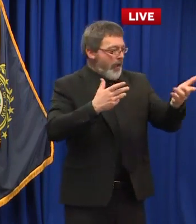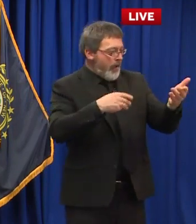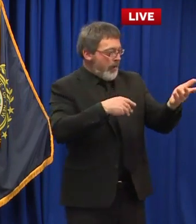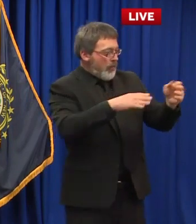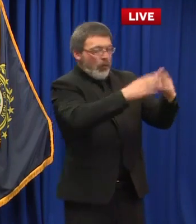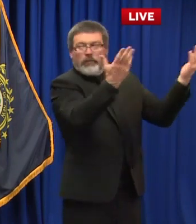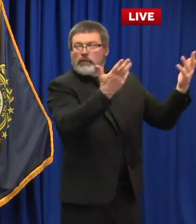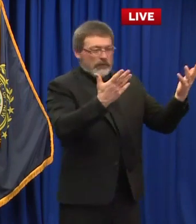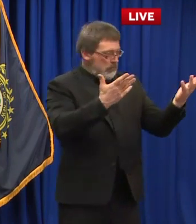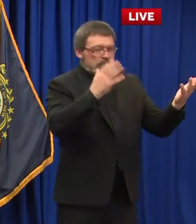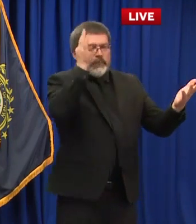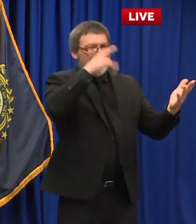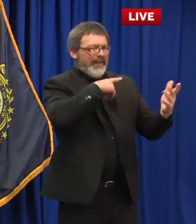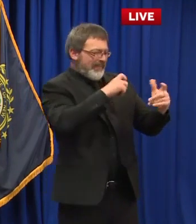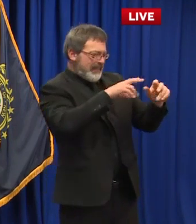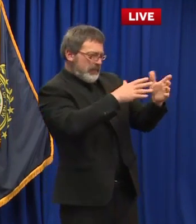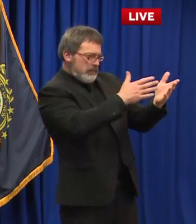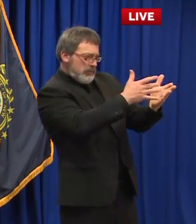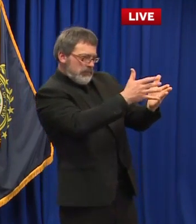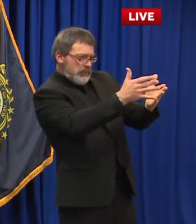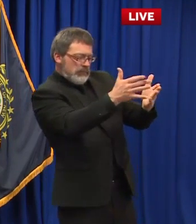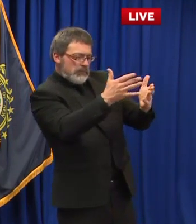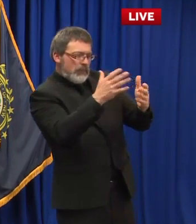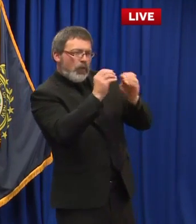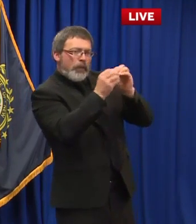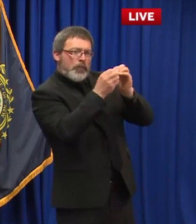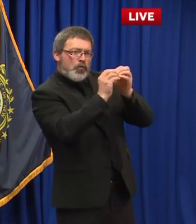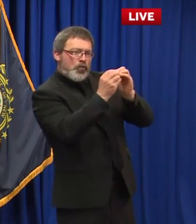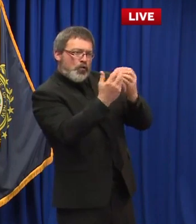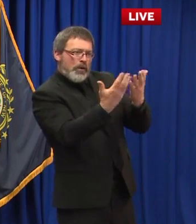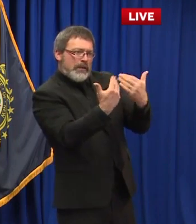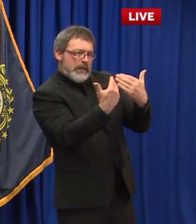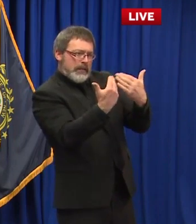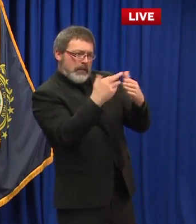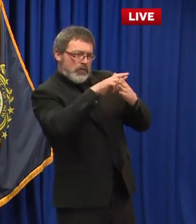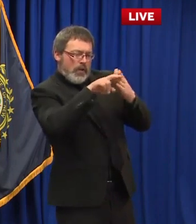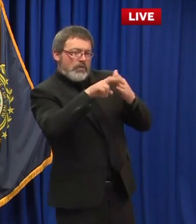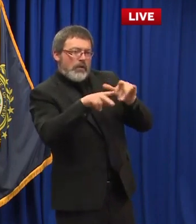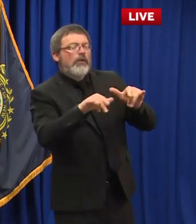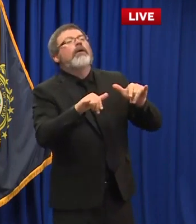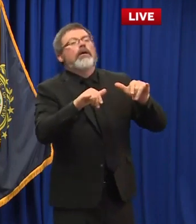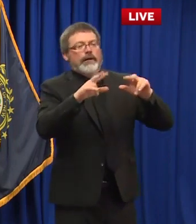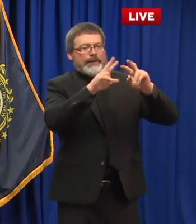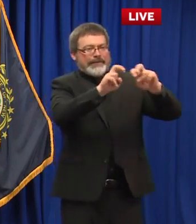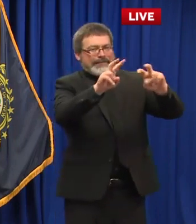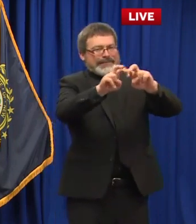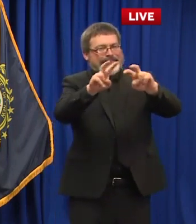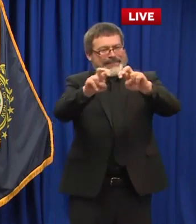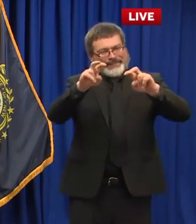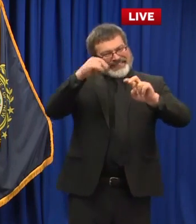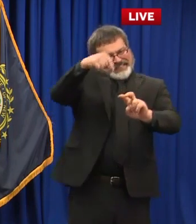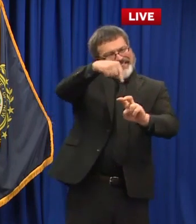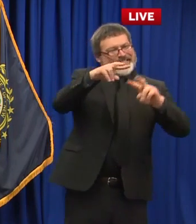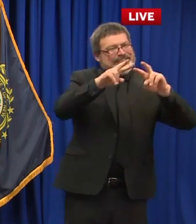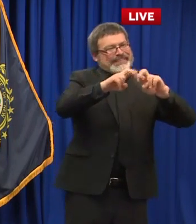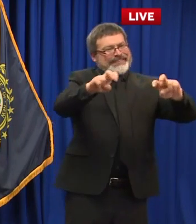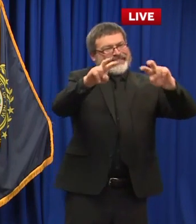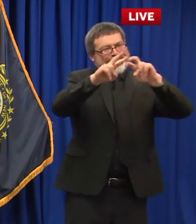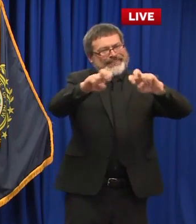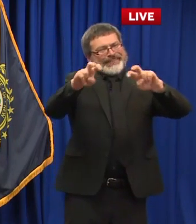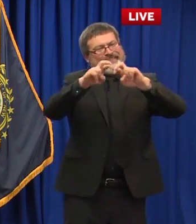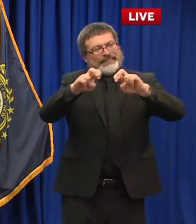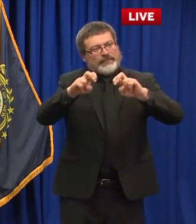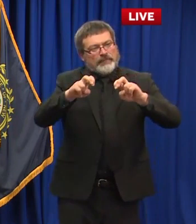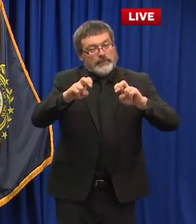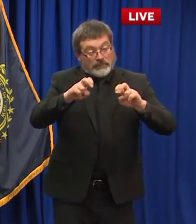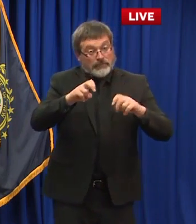a lodging facility and the the hygiene that has to be surrounded by that uh the stay-at-home order is again there's a huge value in